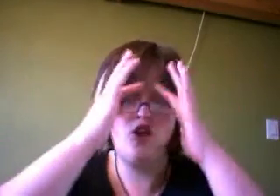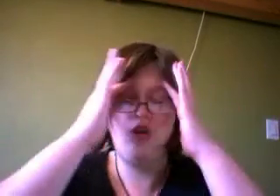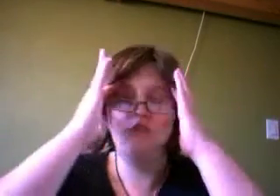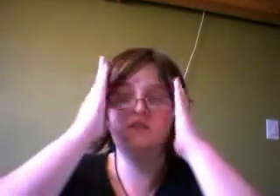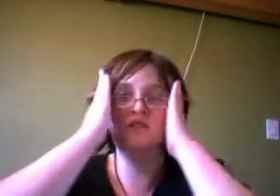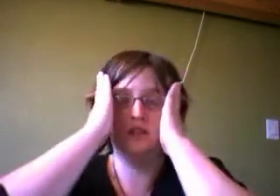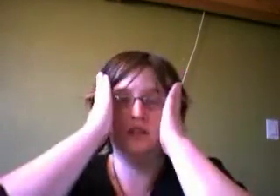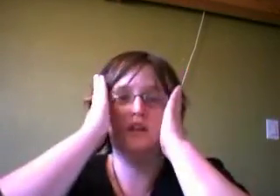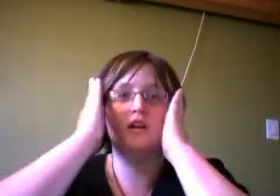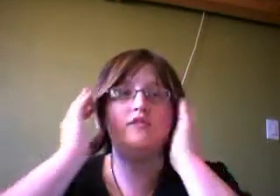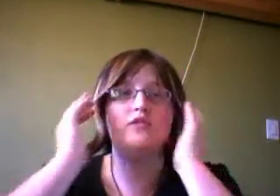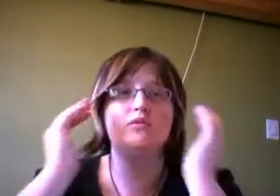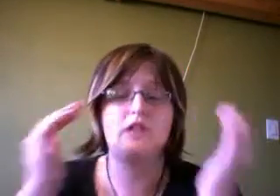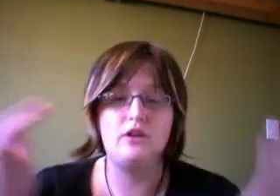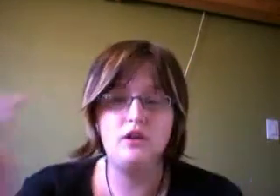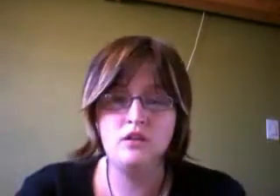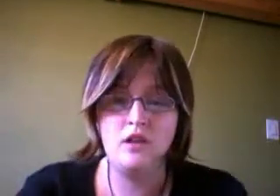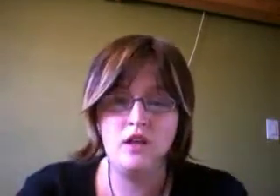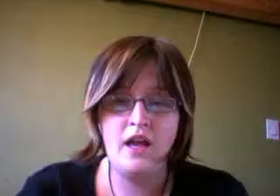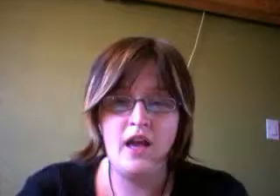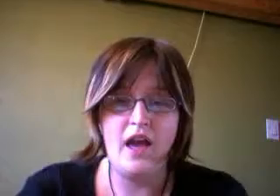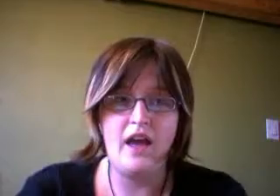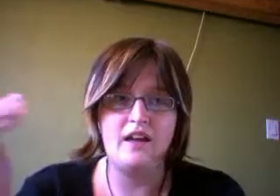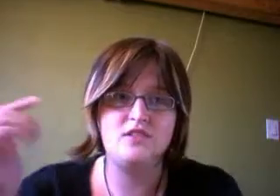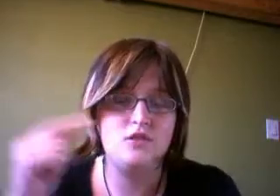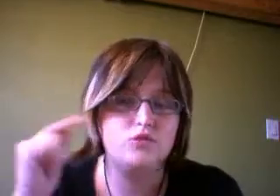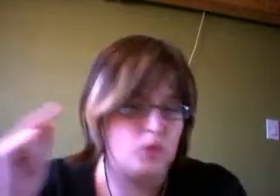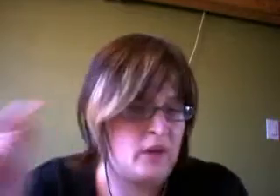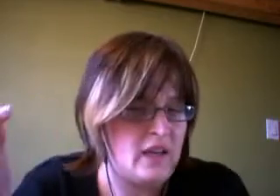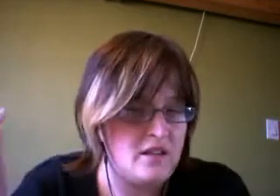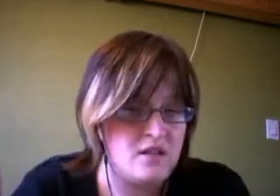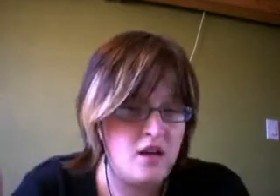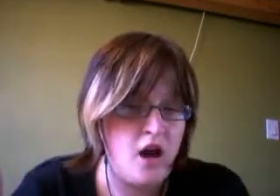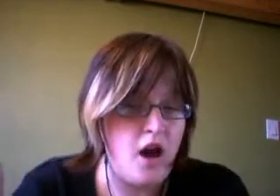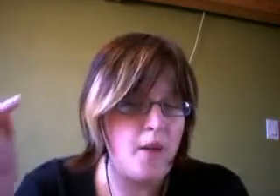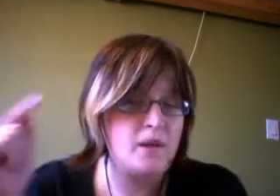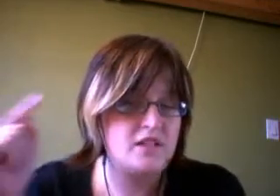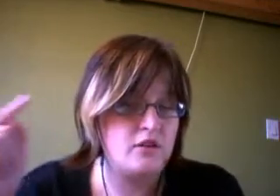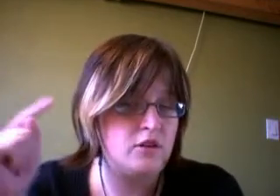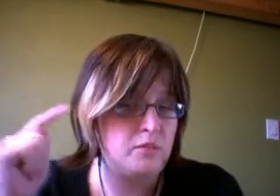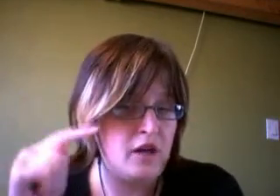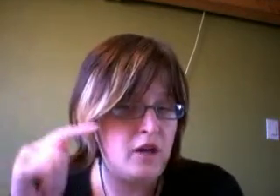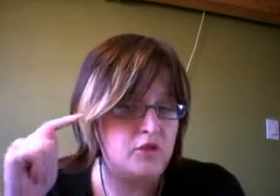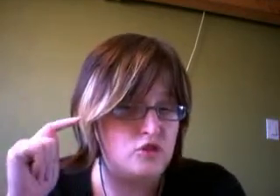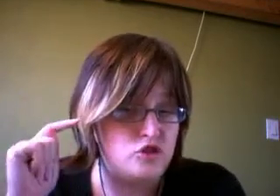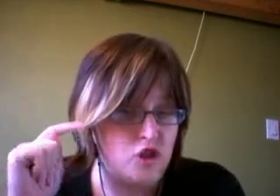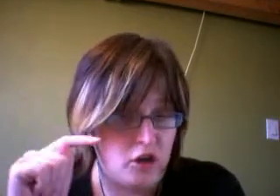Like, seriously, if you litter, and I see you doing it, I'm going to tell you to pick up your junk.